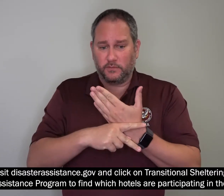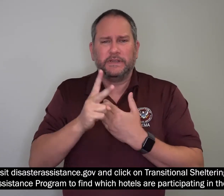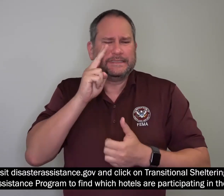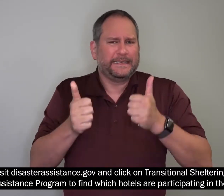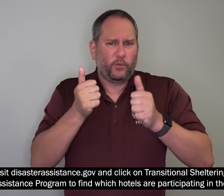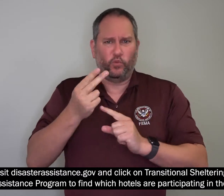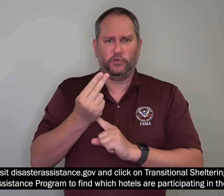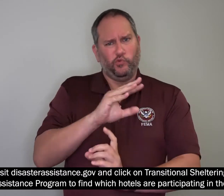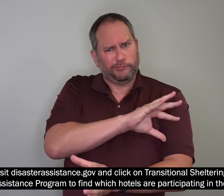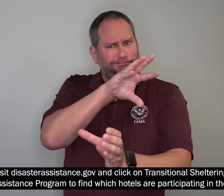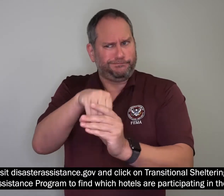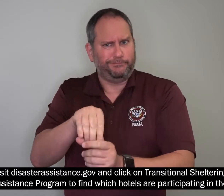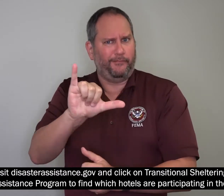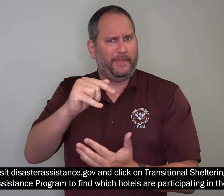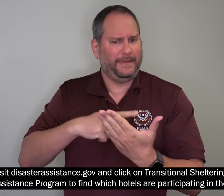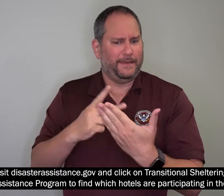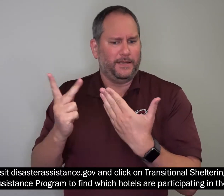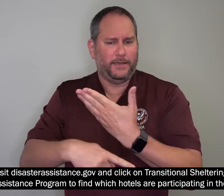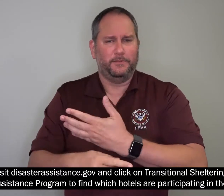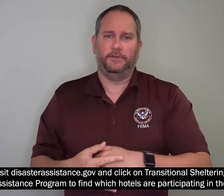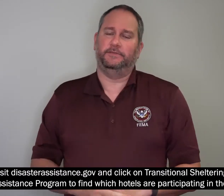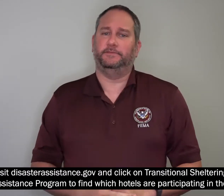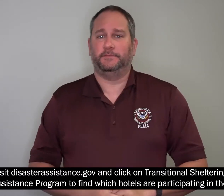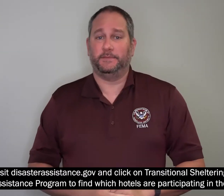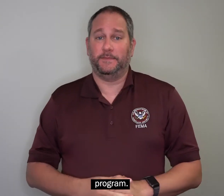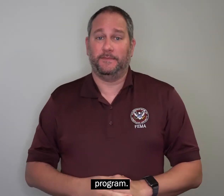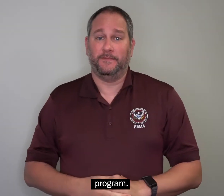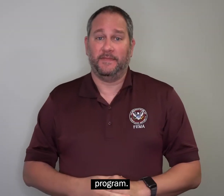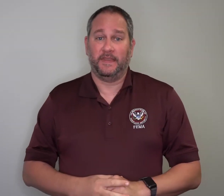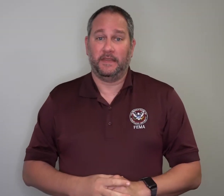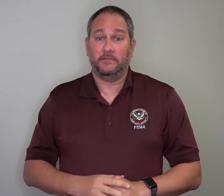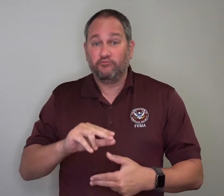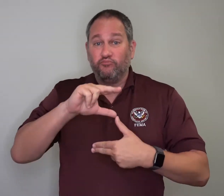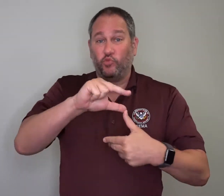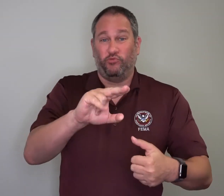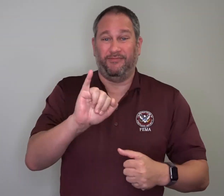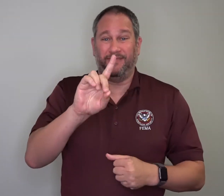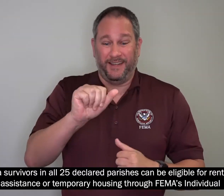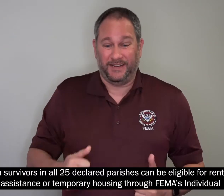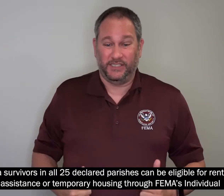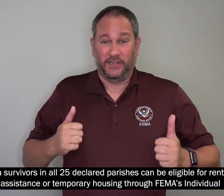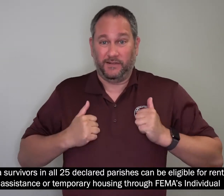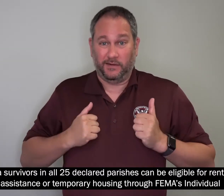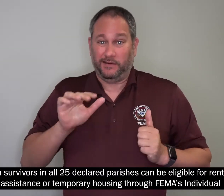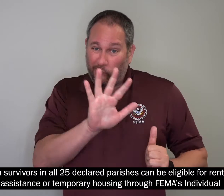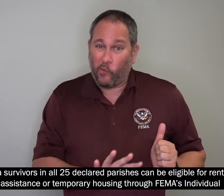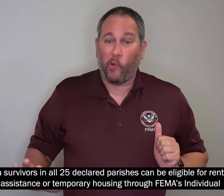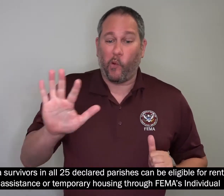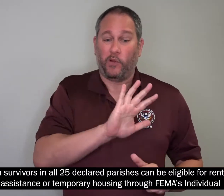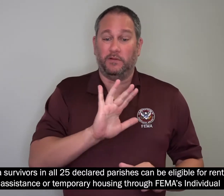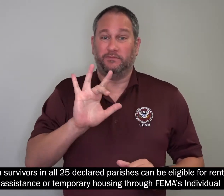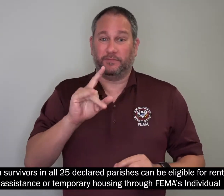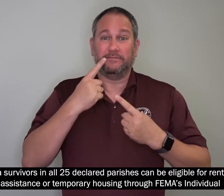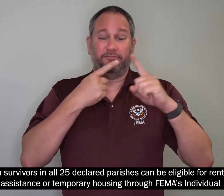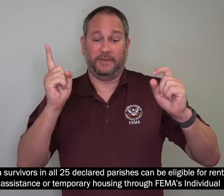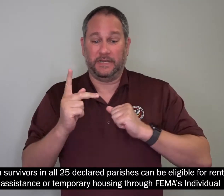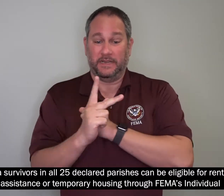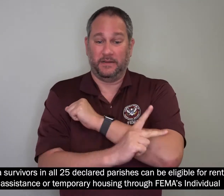Program to find which hotels are participating in the program. IDA survivors in all 25 declared